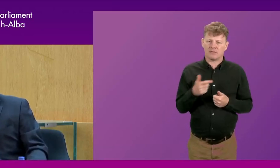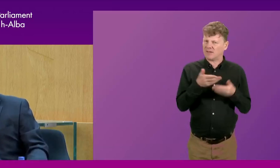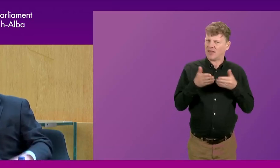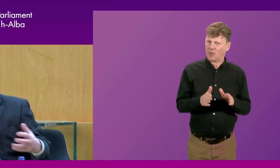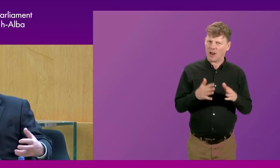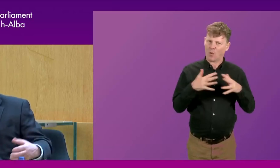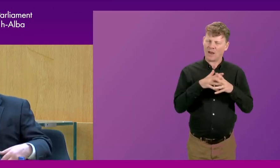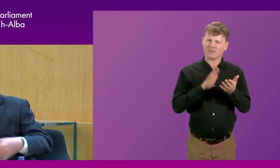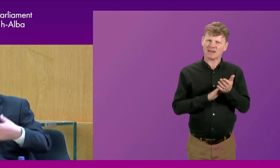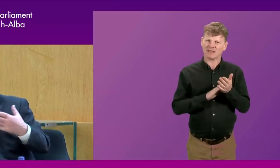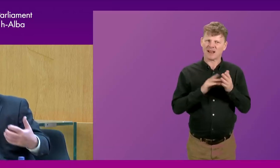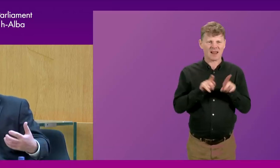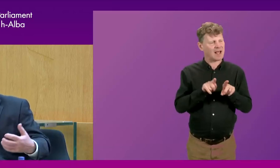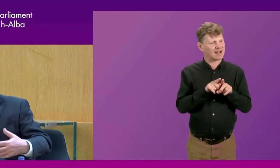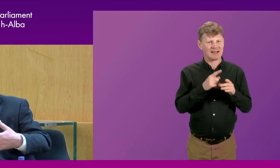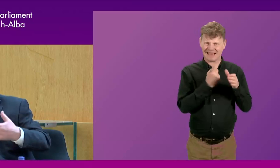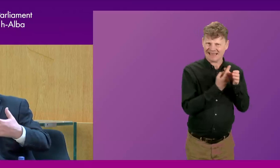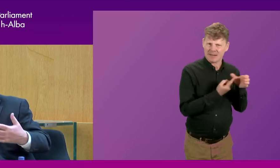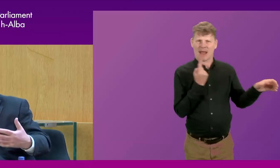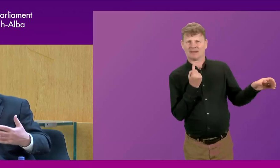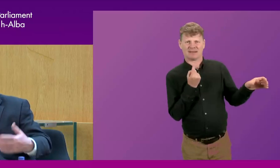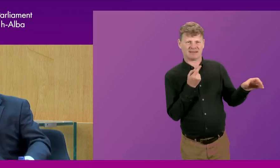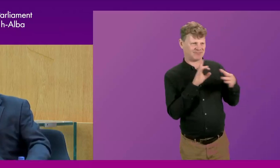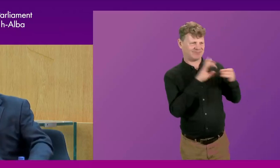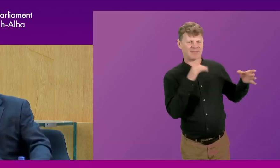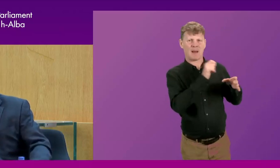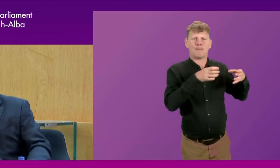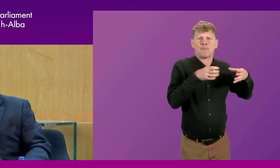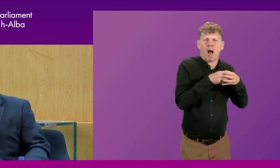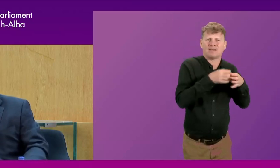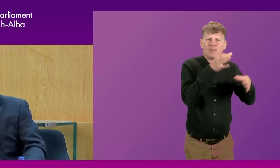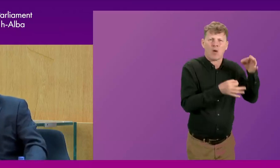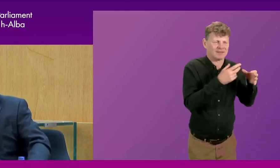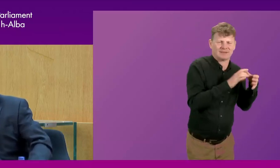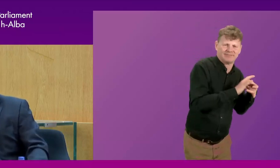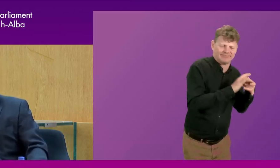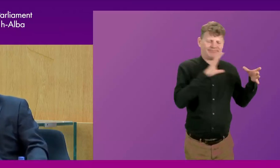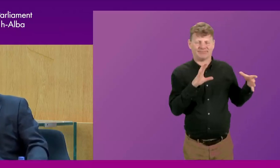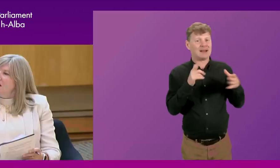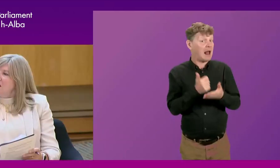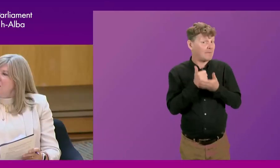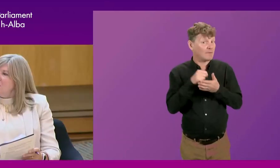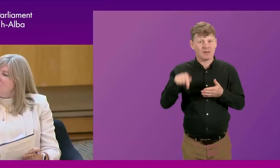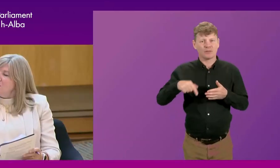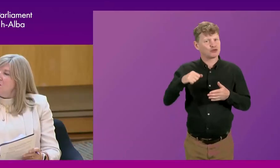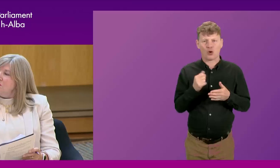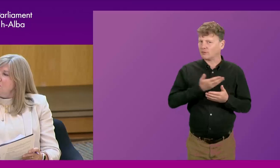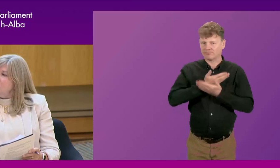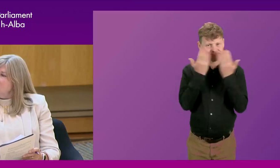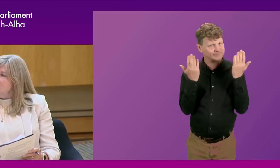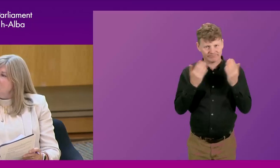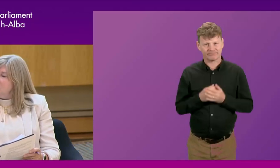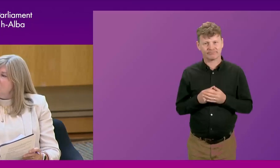operate. They have an independence from their parties and from government that is really helpful, I think, for scrutiny. And